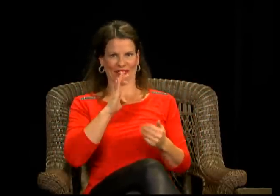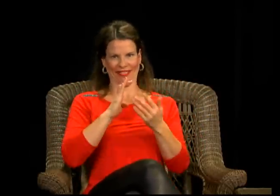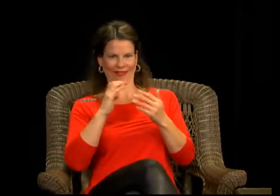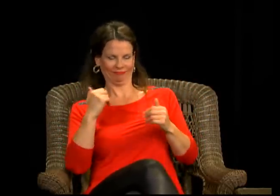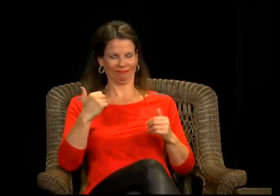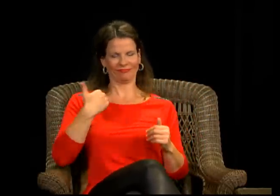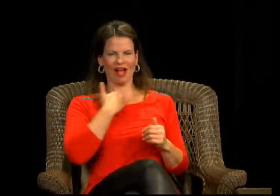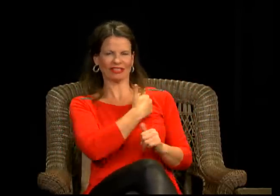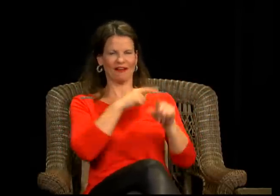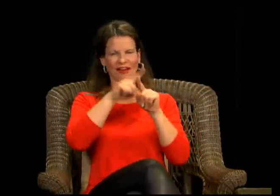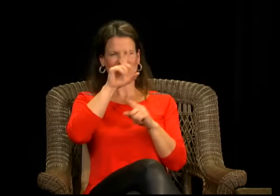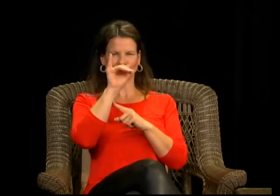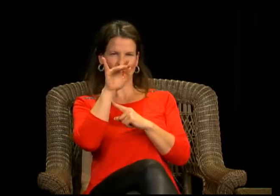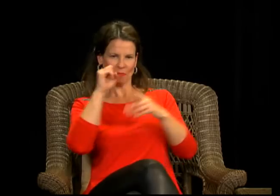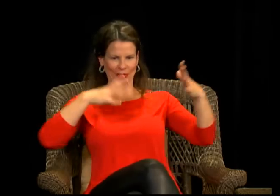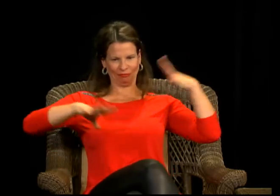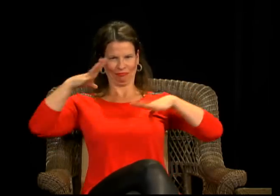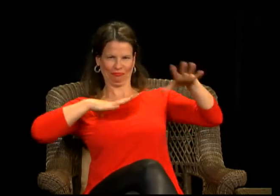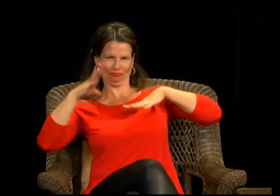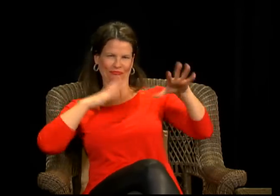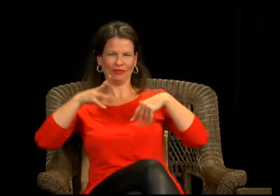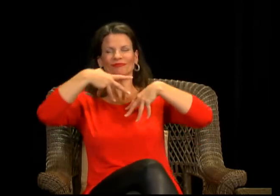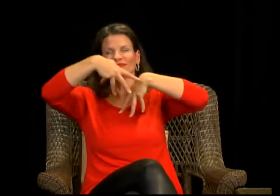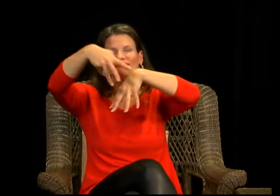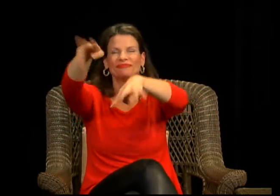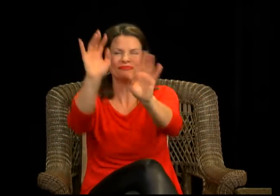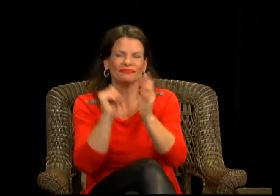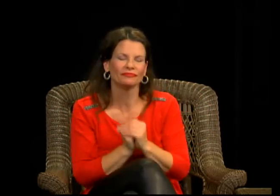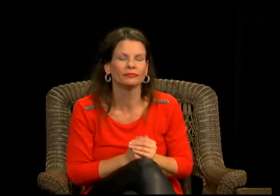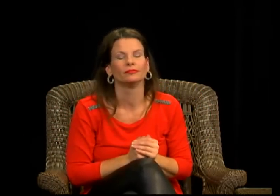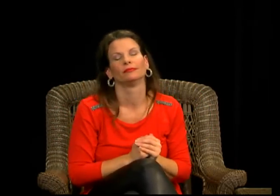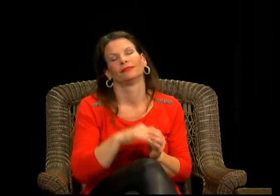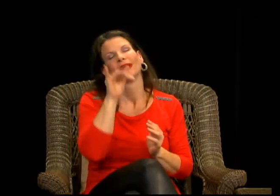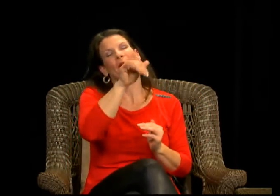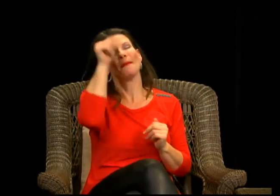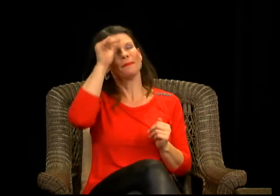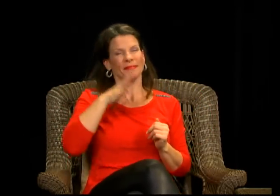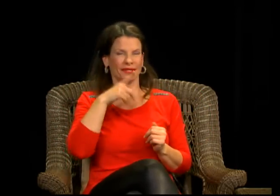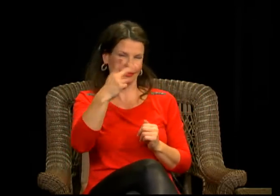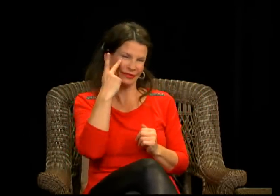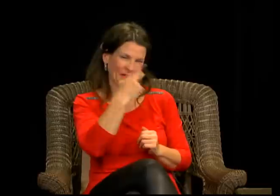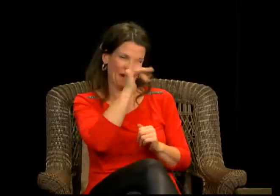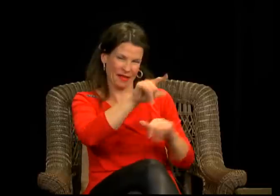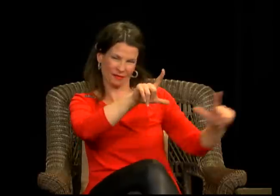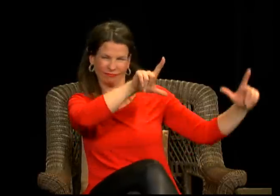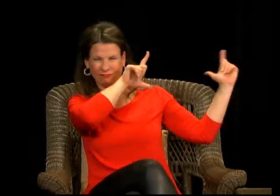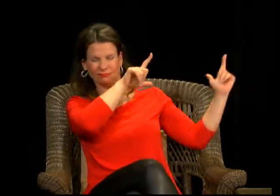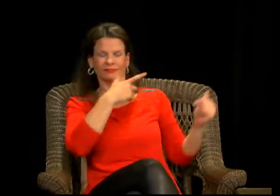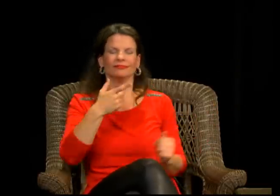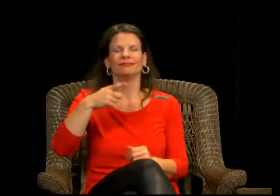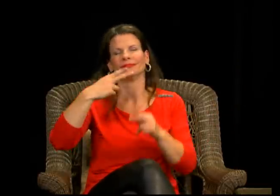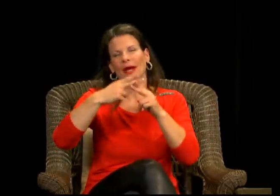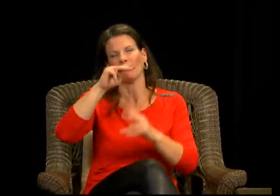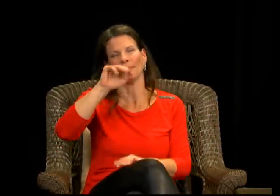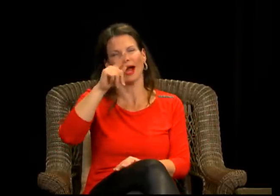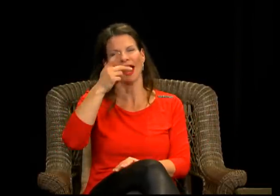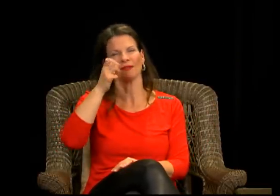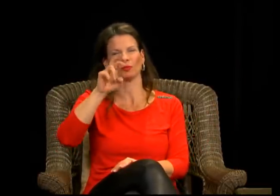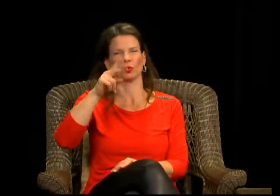people who enjoy zombie movies, they dressed up and, uh, participate in this parade. And the man who